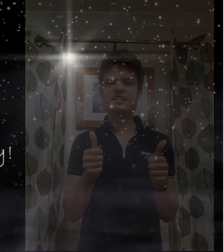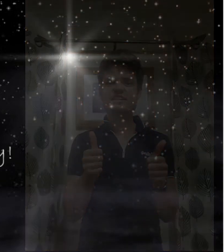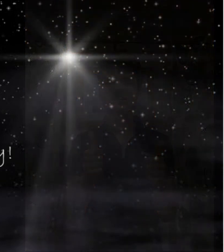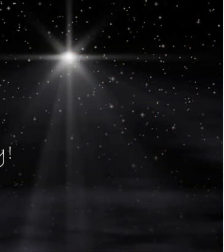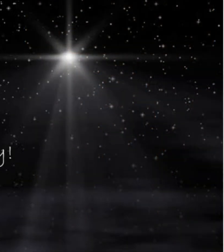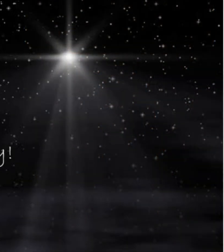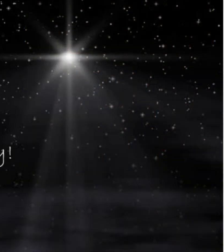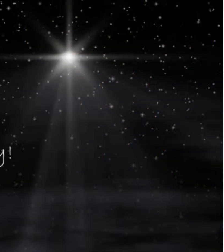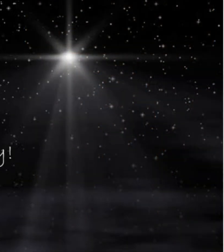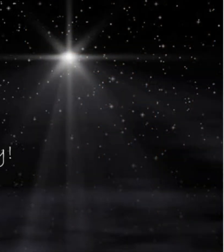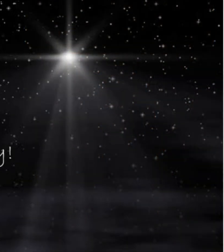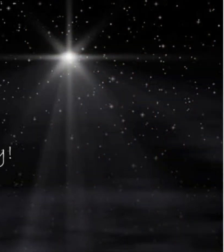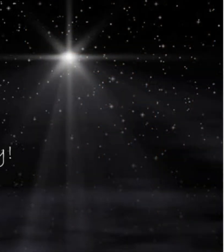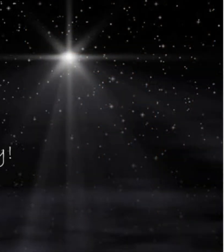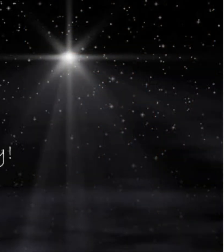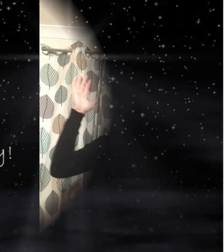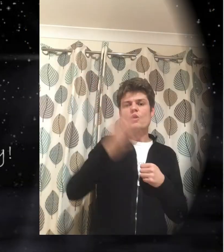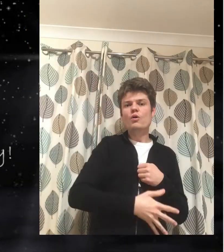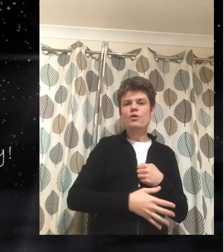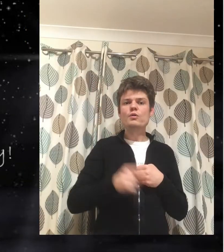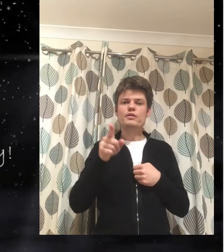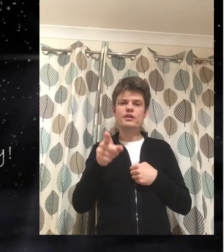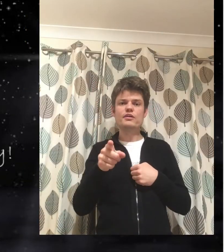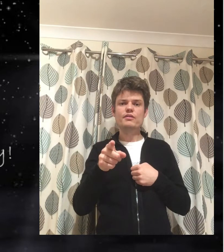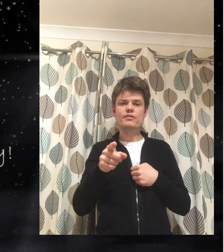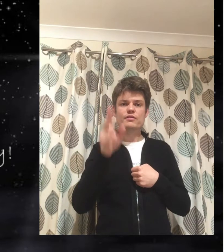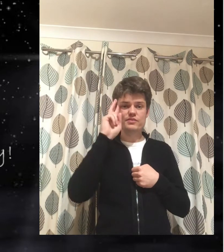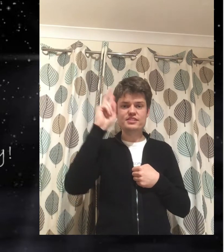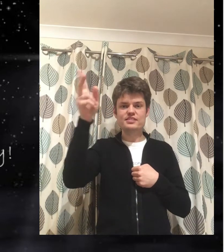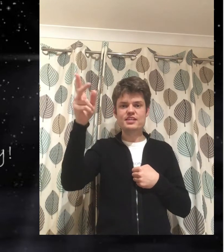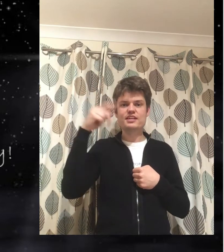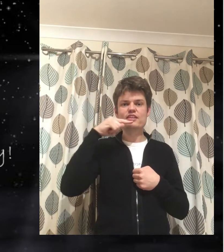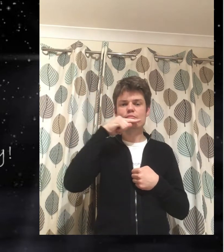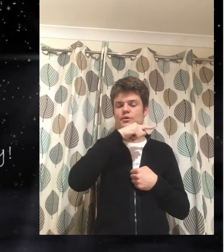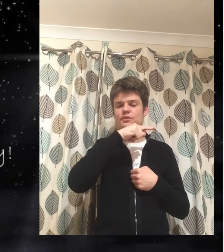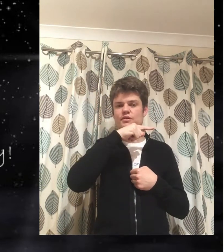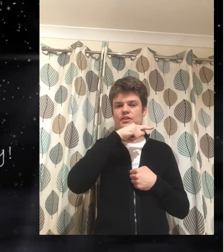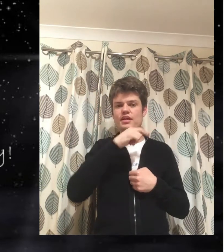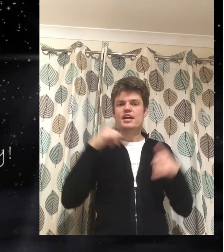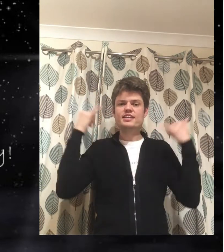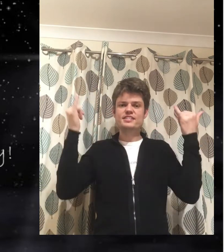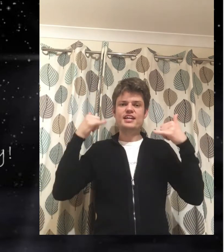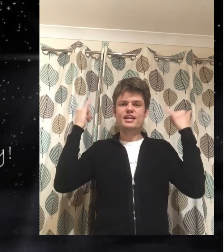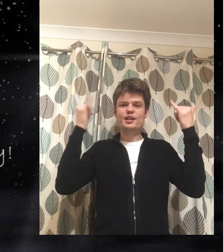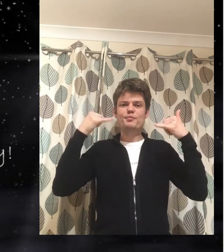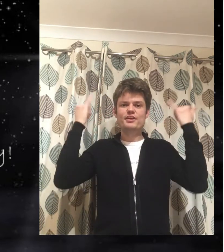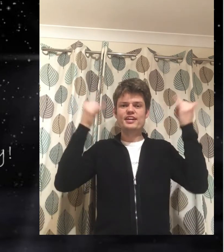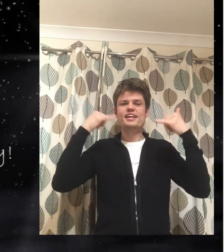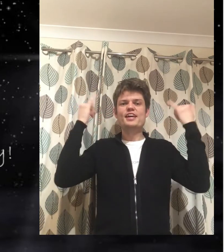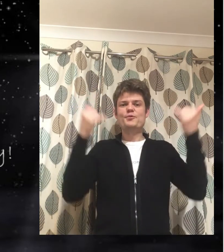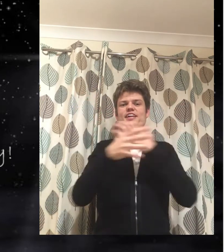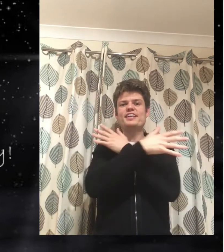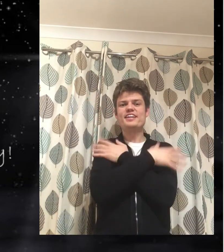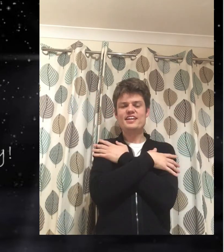the fish the cat all will go to see the boy and celebrate